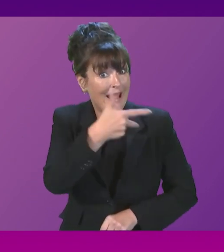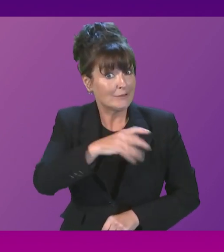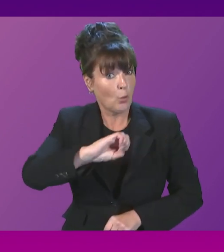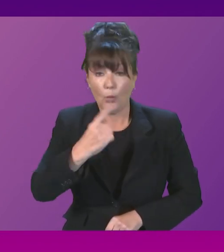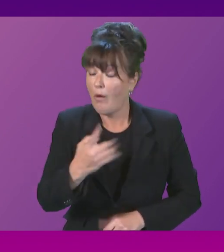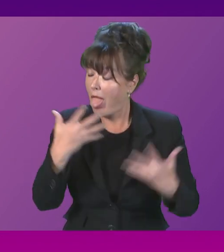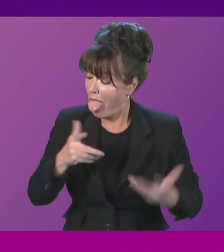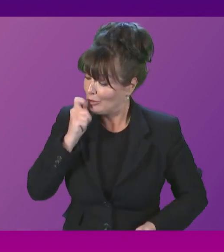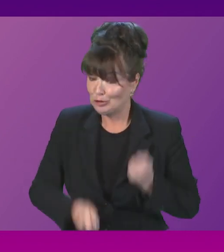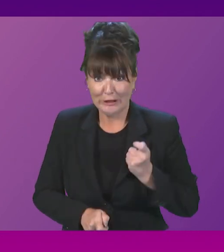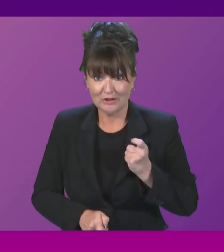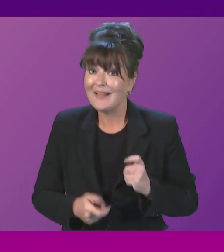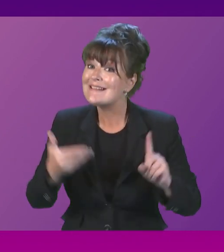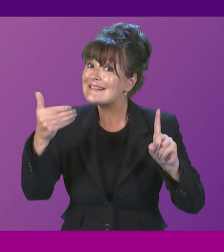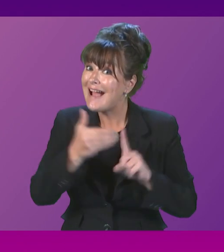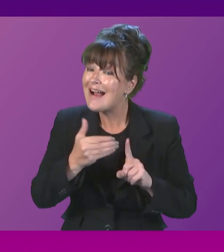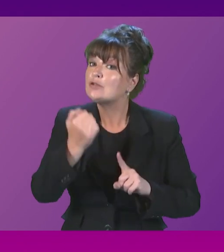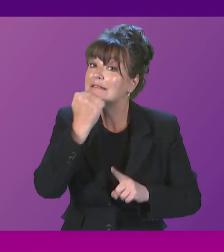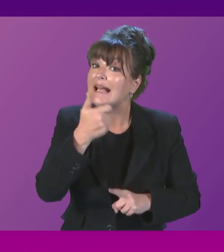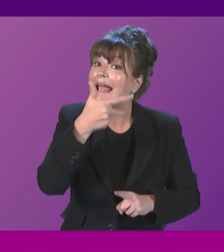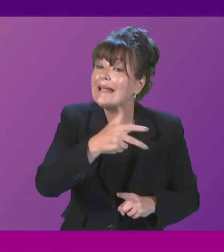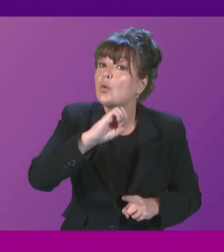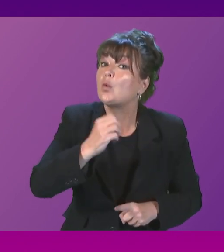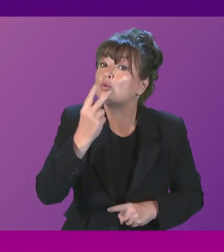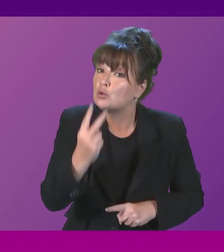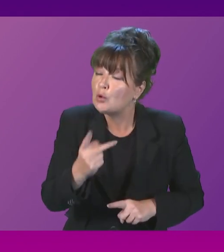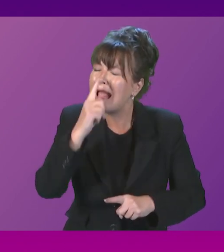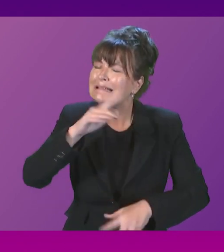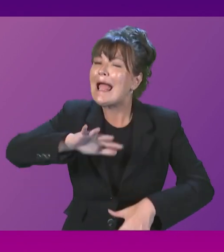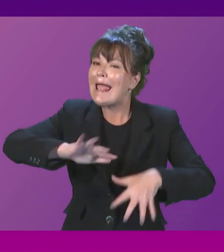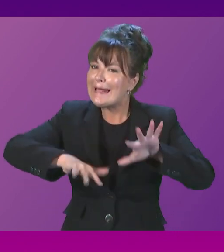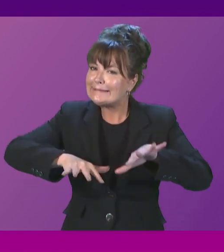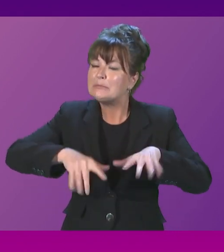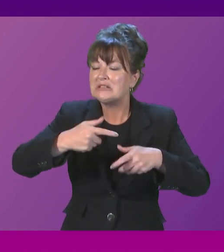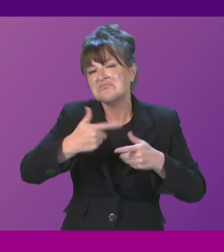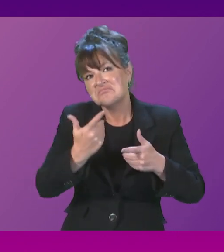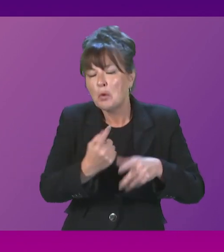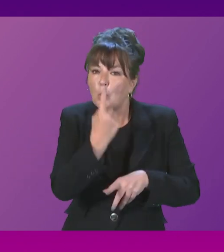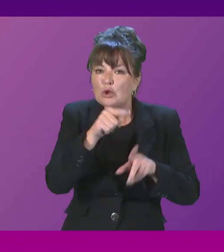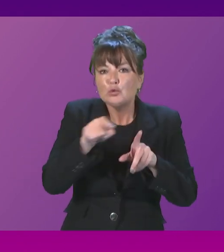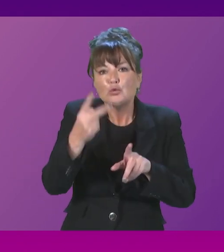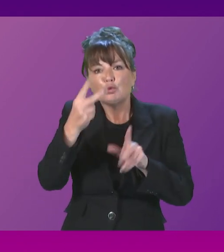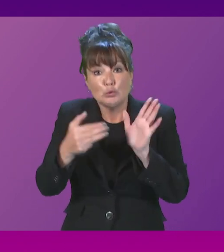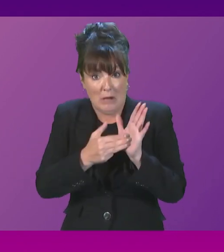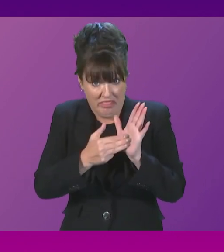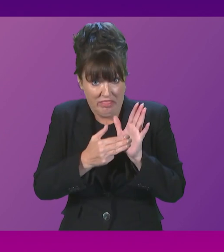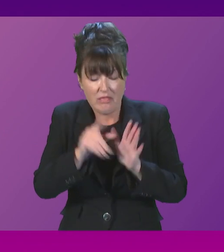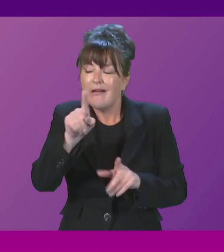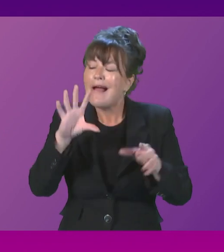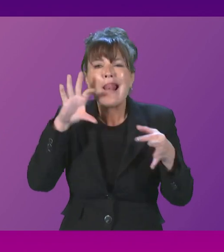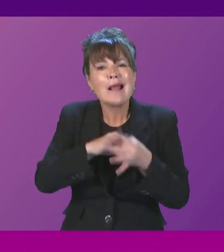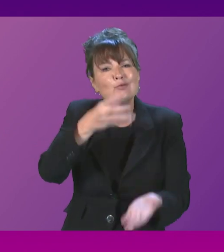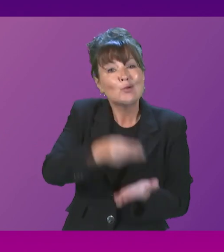has not changed. The target date for 8.02, there is an estimated further slippage of one to two months. On costs,